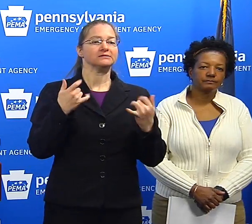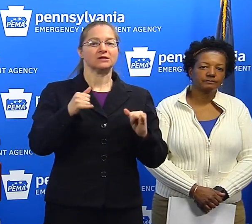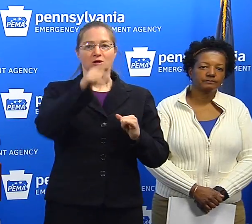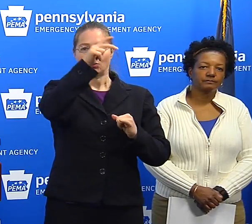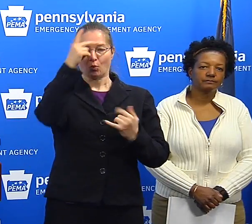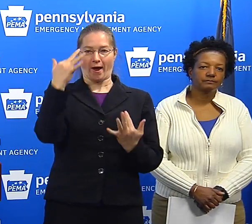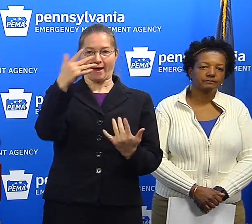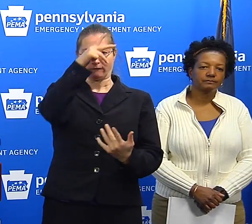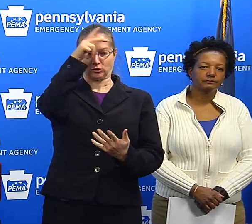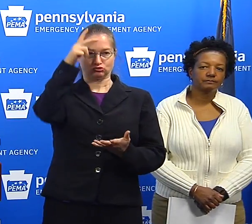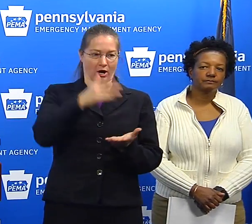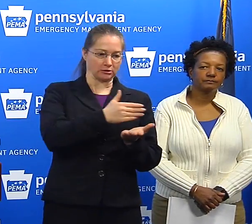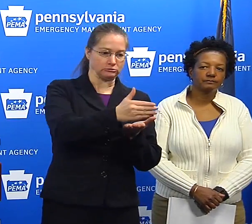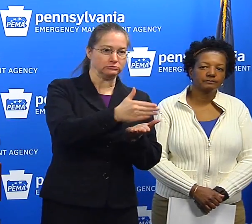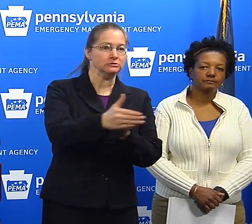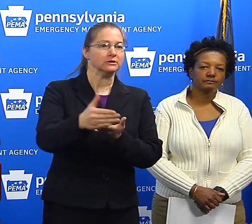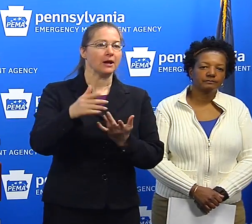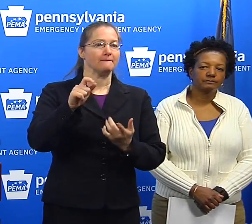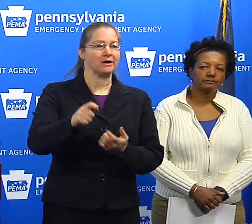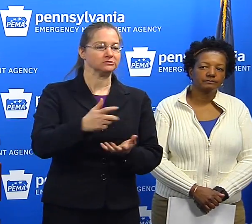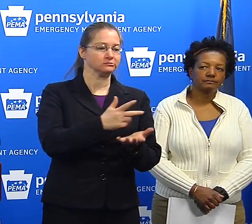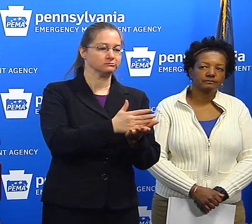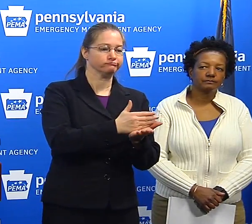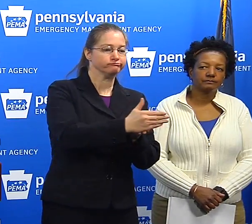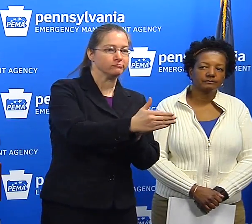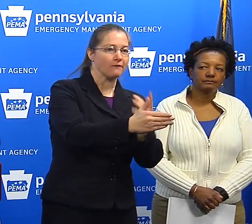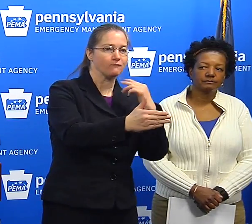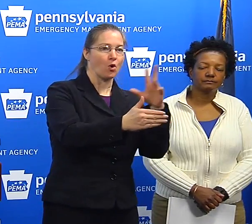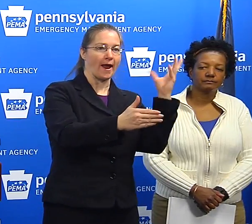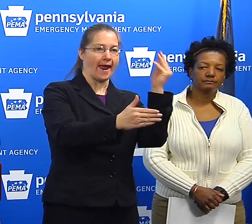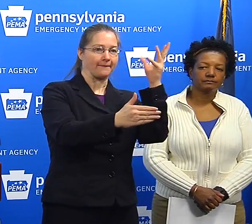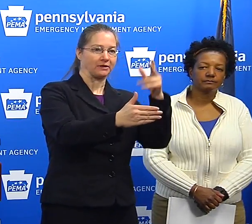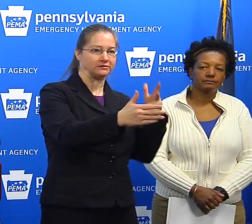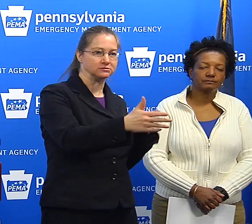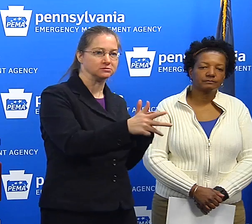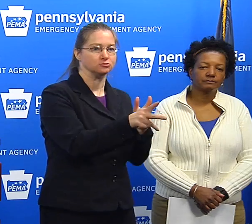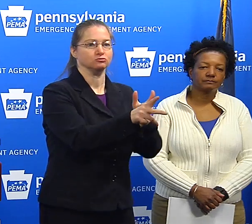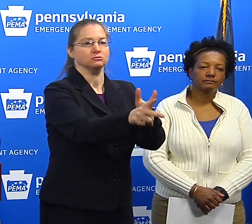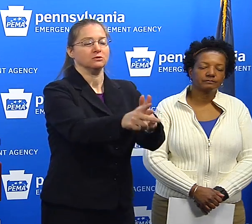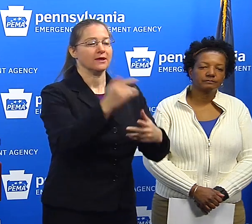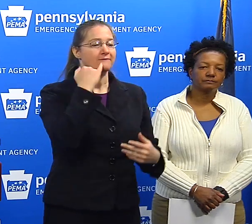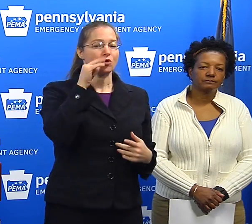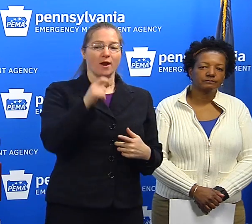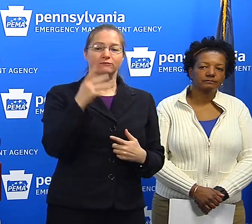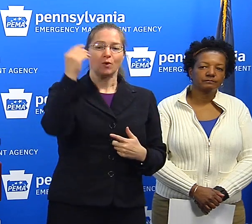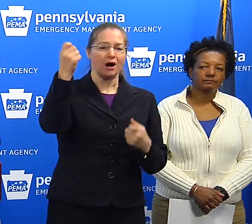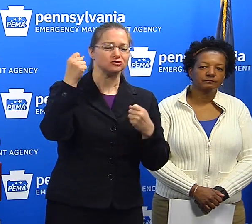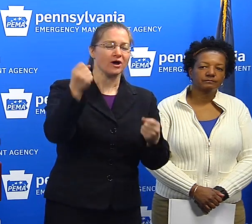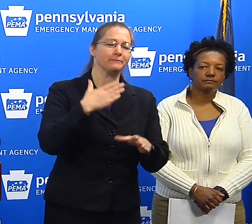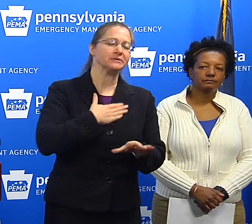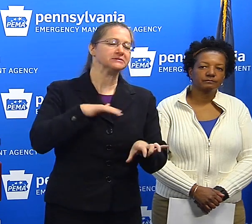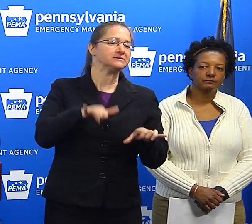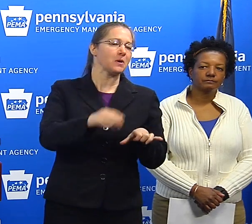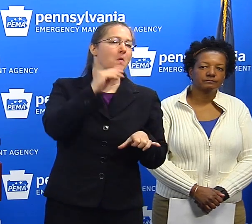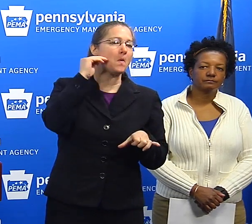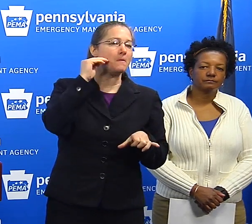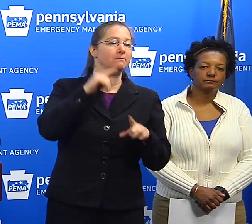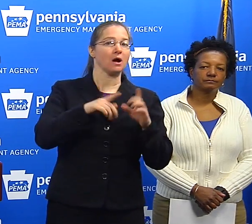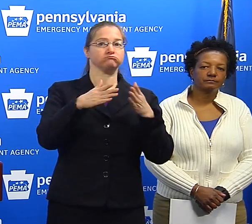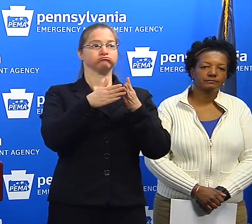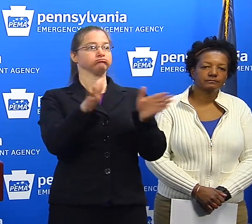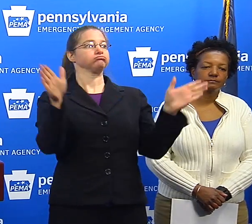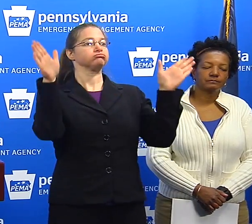trucks to escort ambulances and such. If you do not have to be on the roads, please stay off the roads. But just an overview